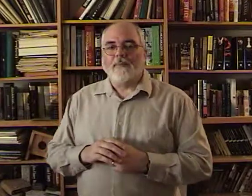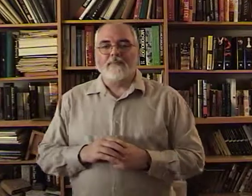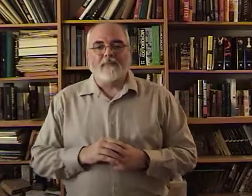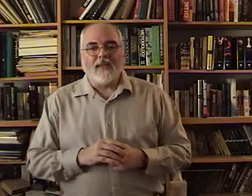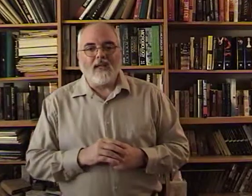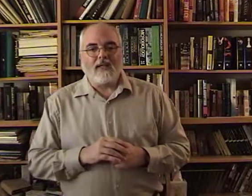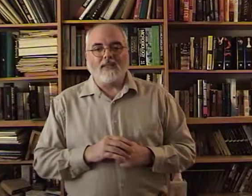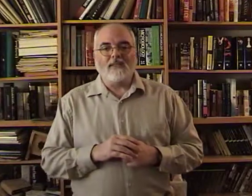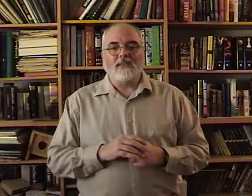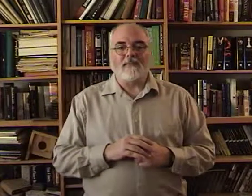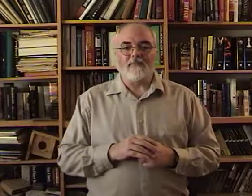Is.